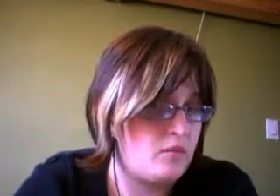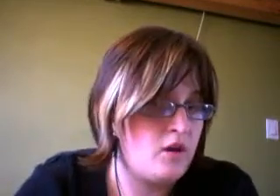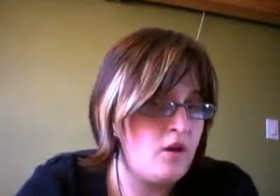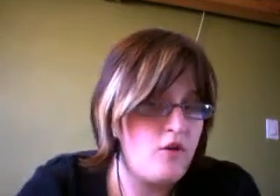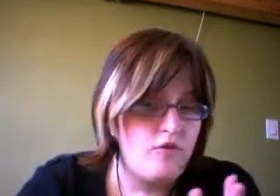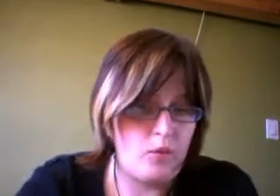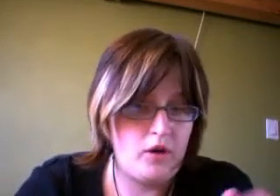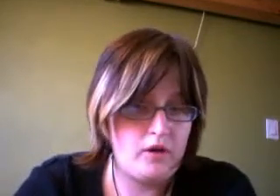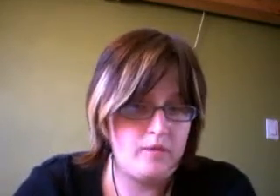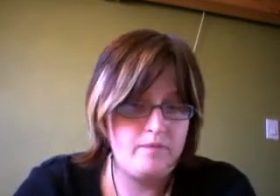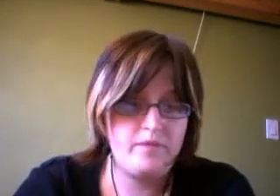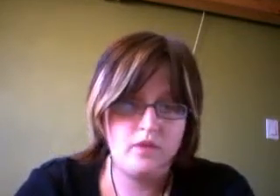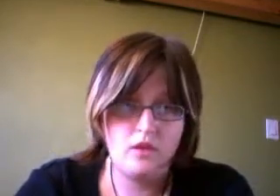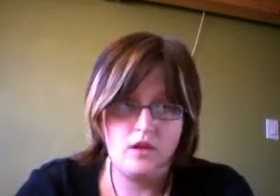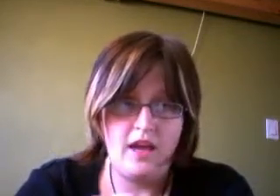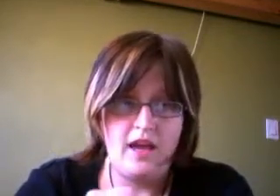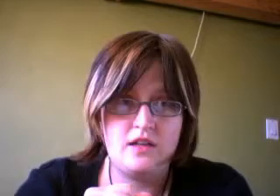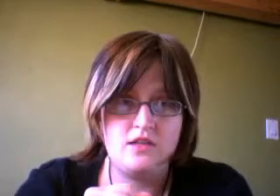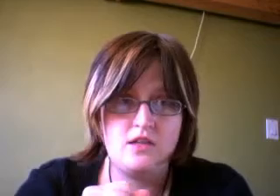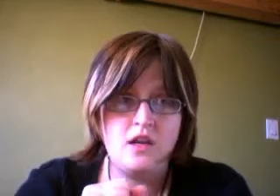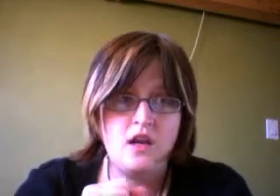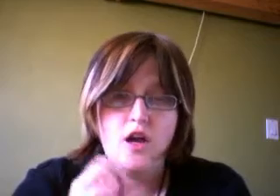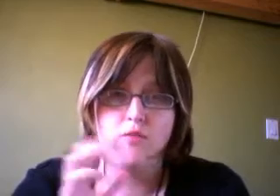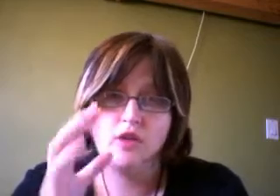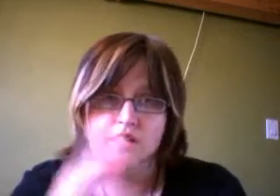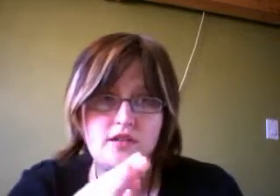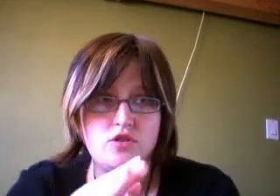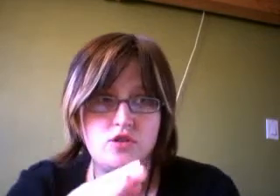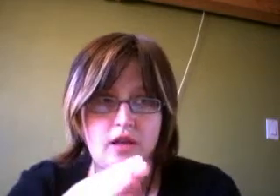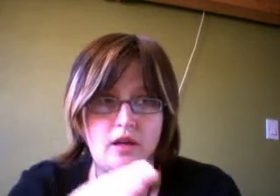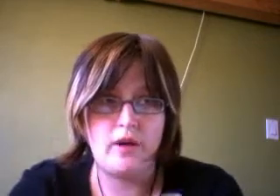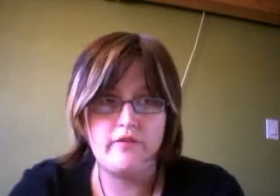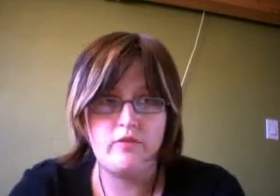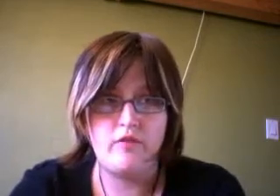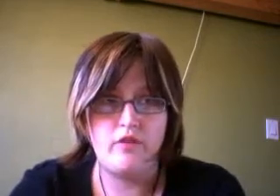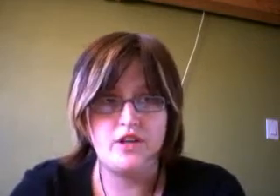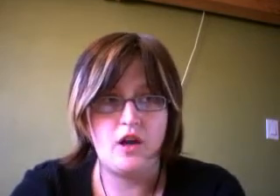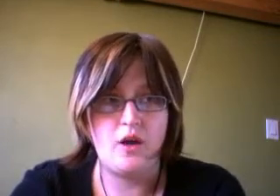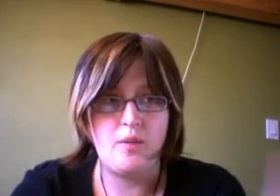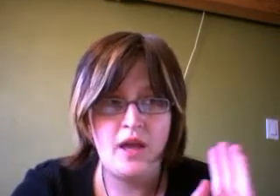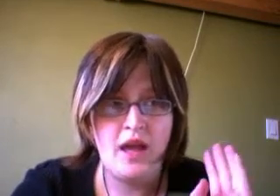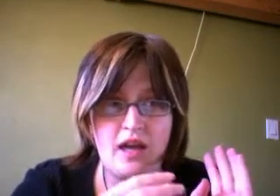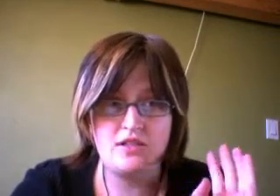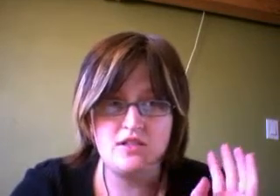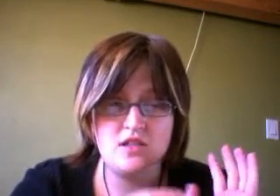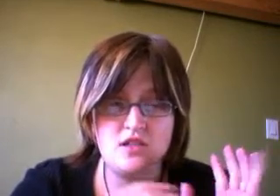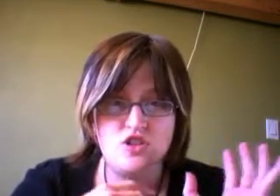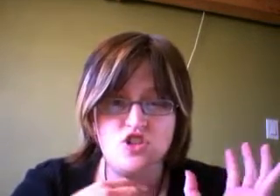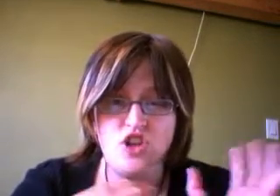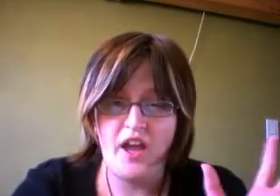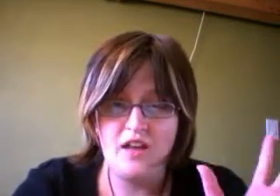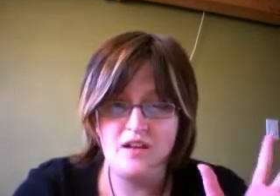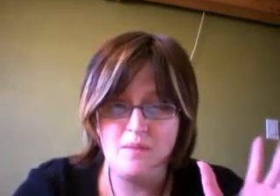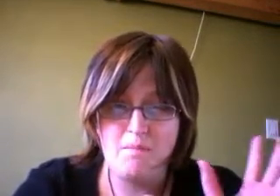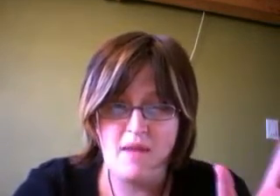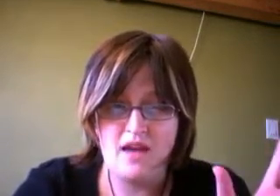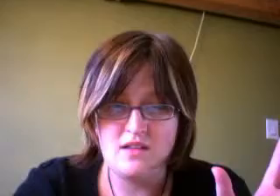from work. And I'm looking down the street and I'm waiting for my friend to come and I see this giant massive